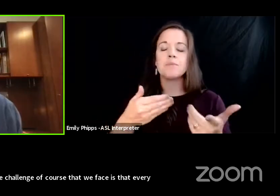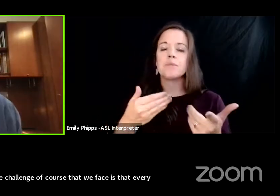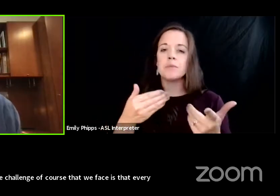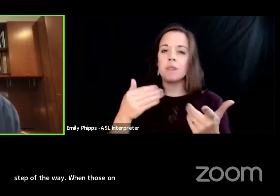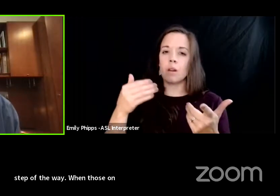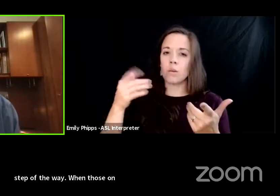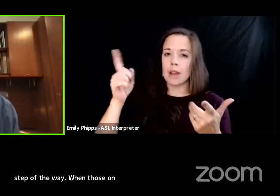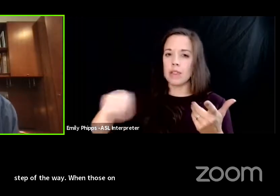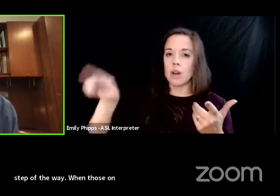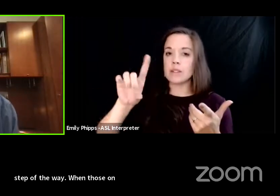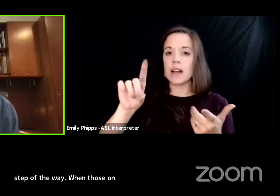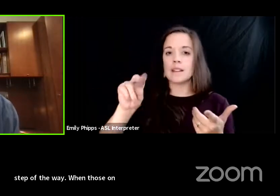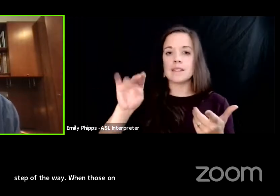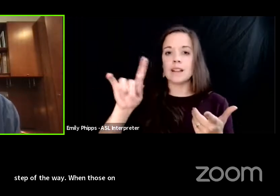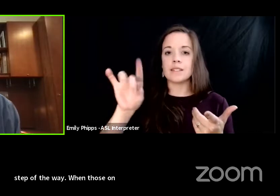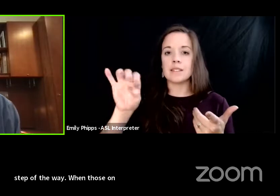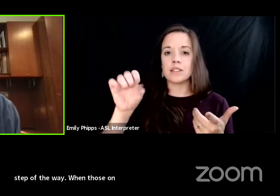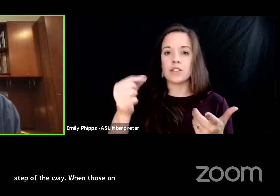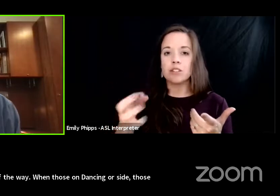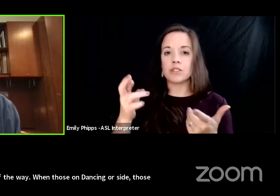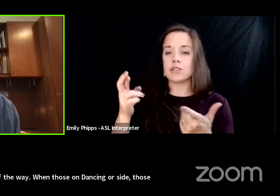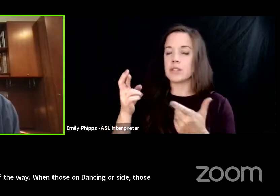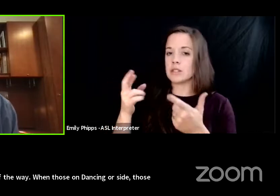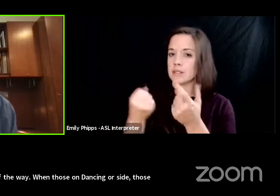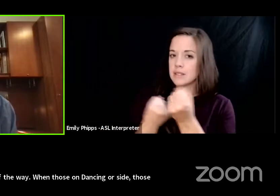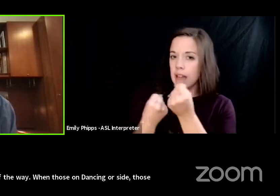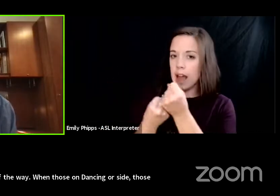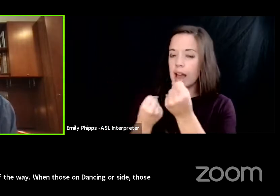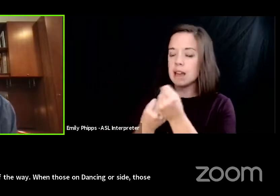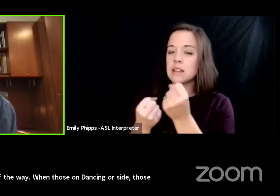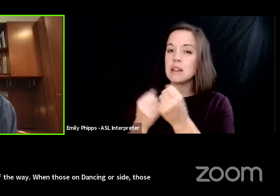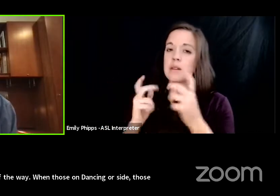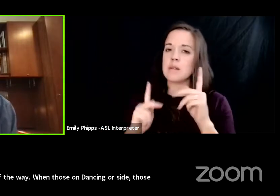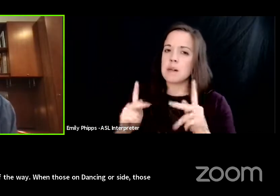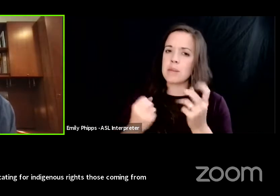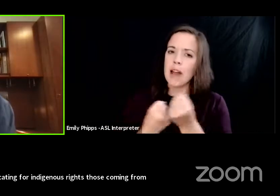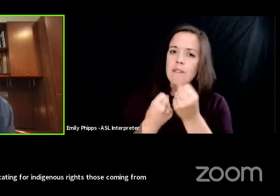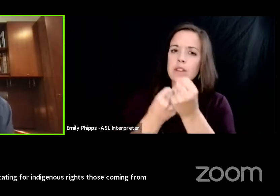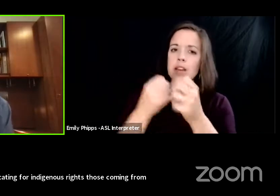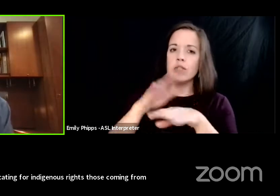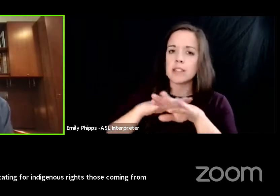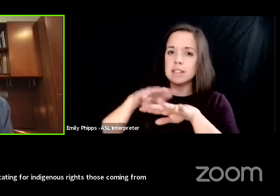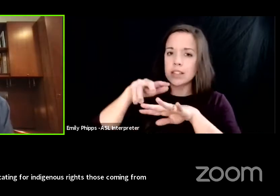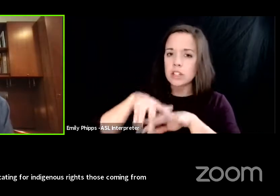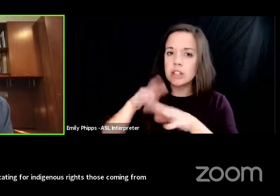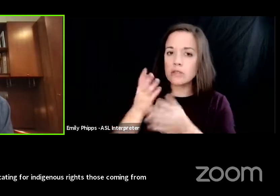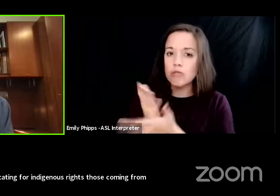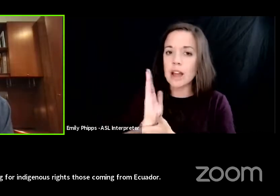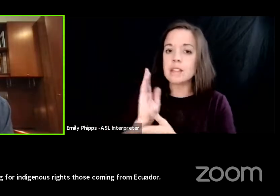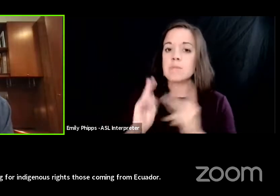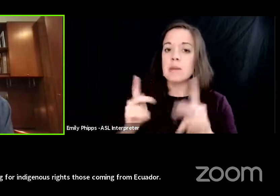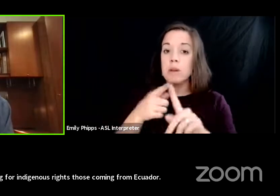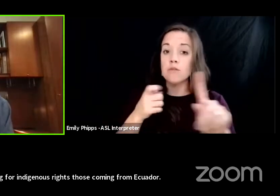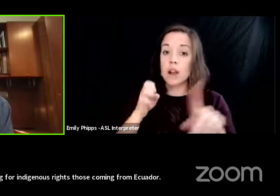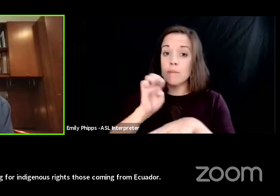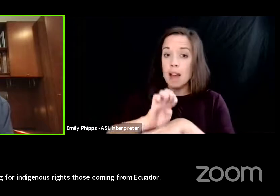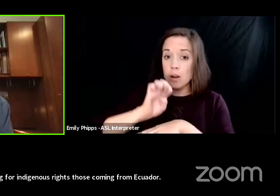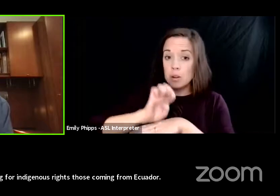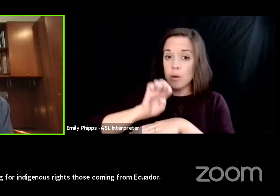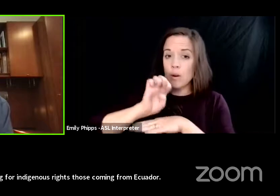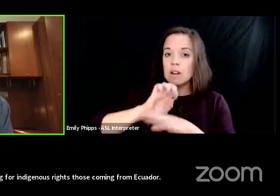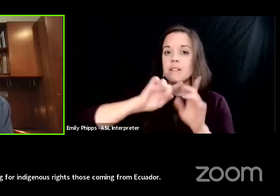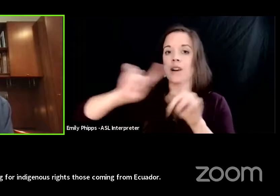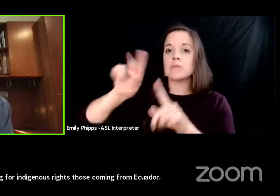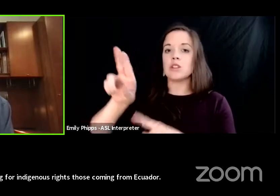on donzinger's side those advocating for indigenous rights those coming from ecuador come to the united states they're